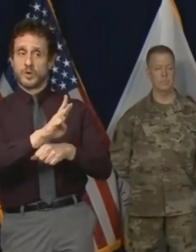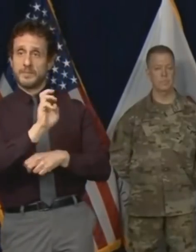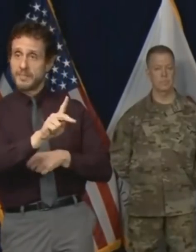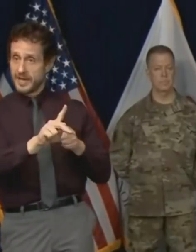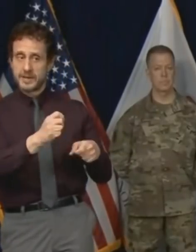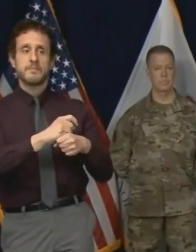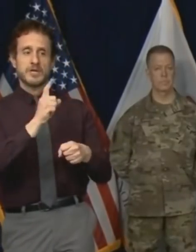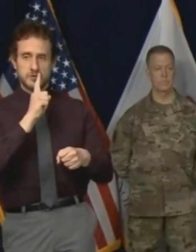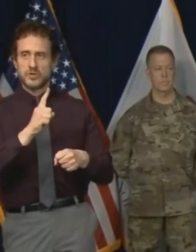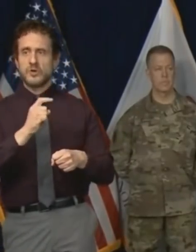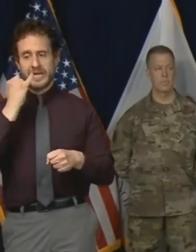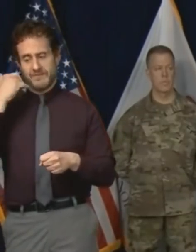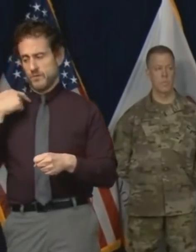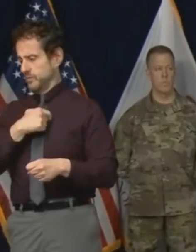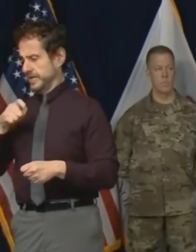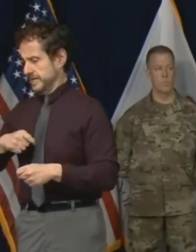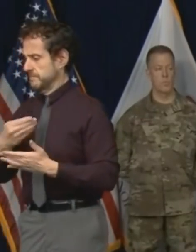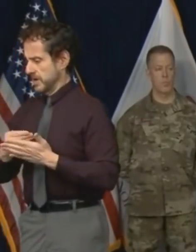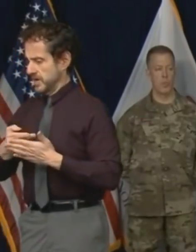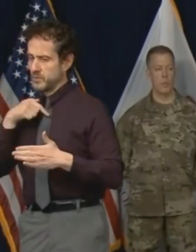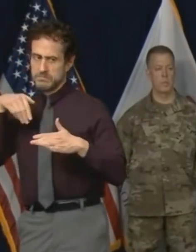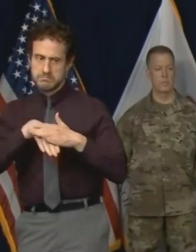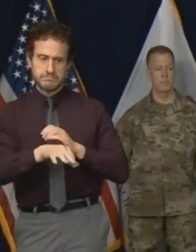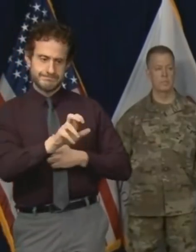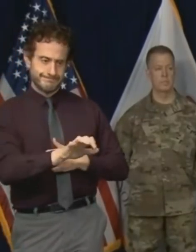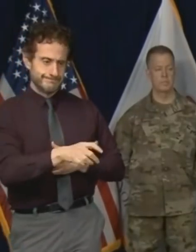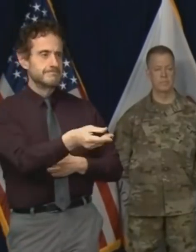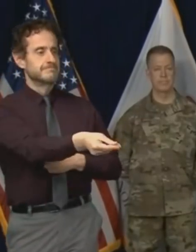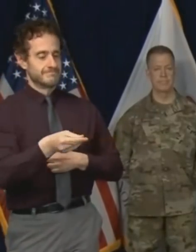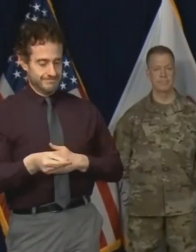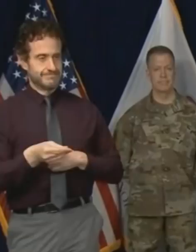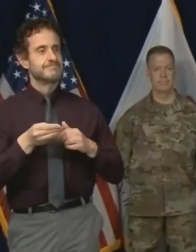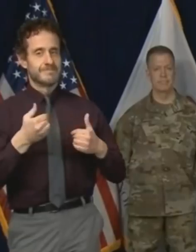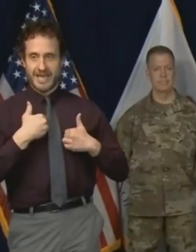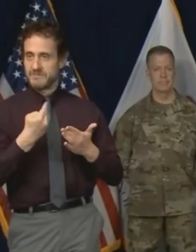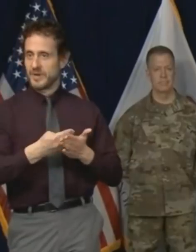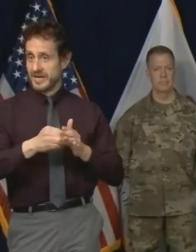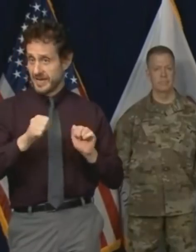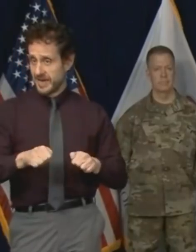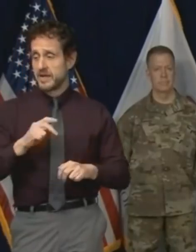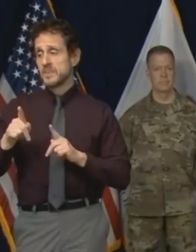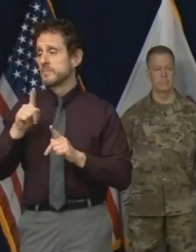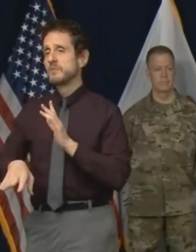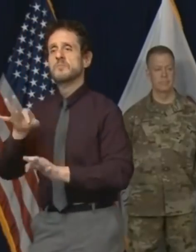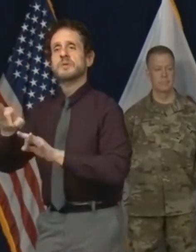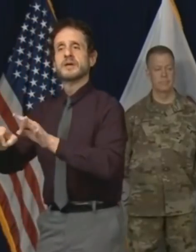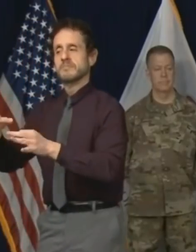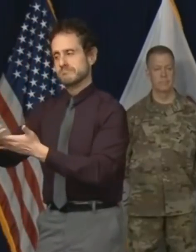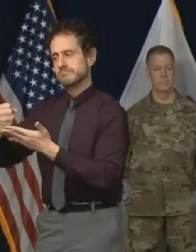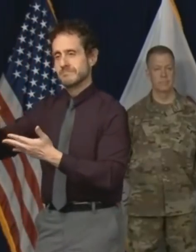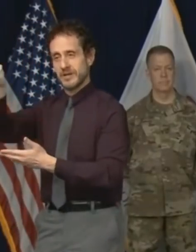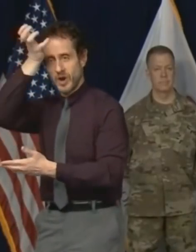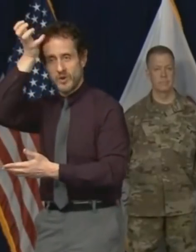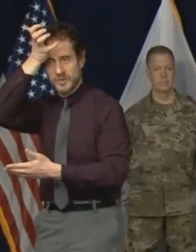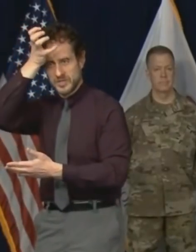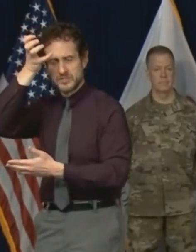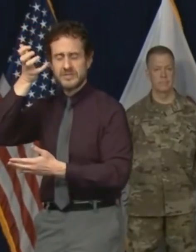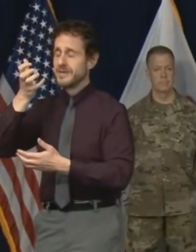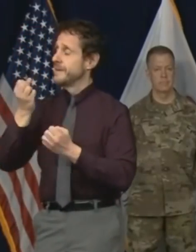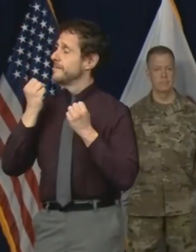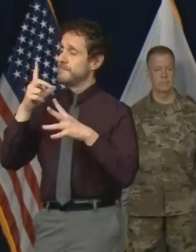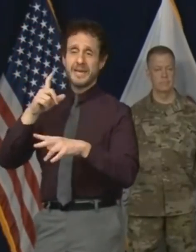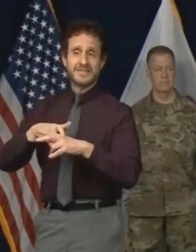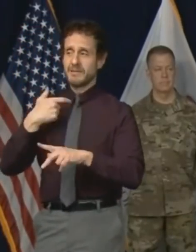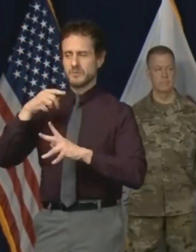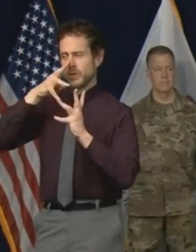access to the money we need. The people who are picking up our refuse and so many others who are often overlooked during this